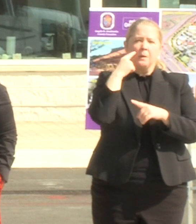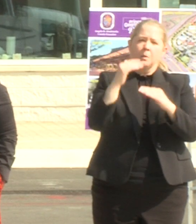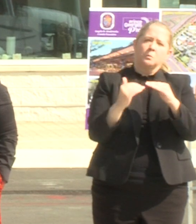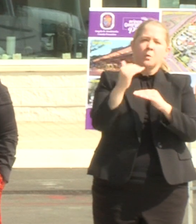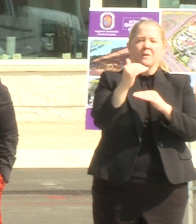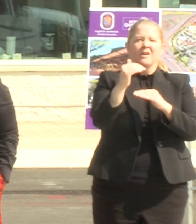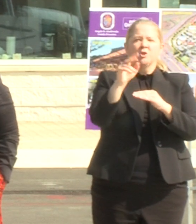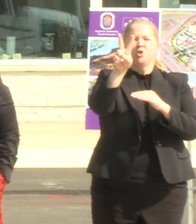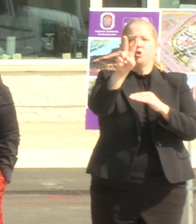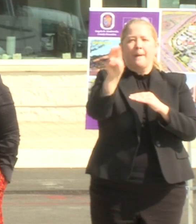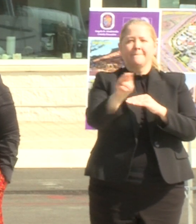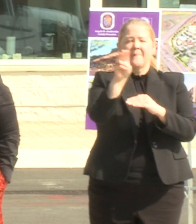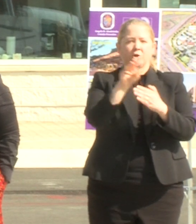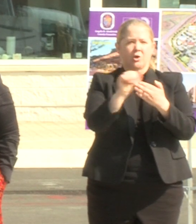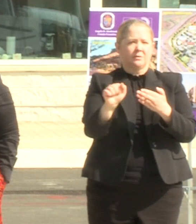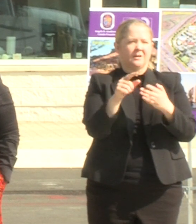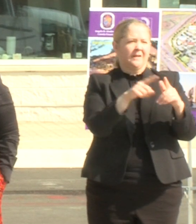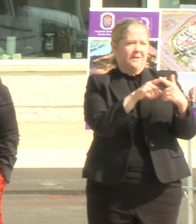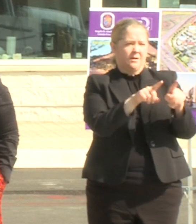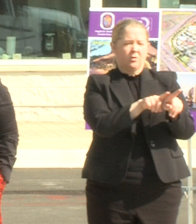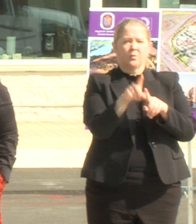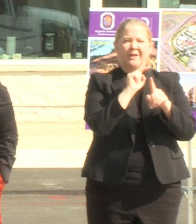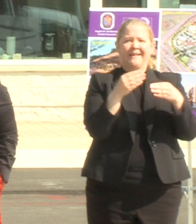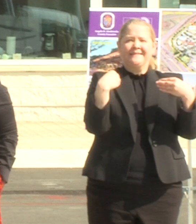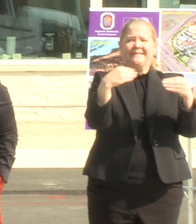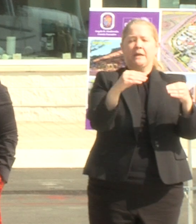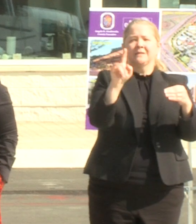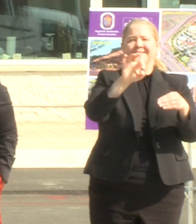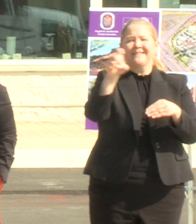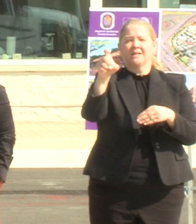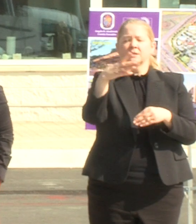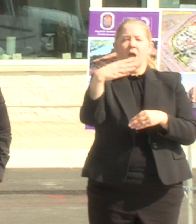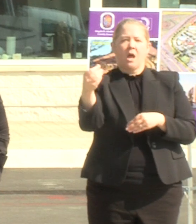in annual real property taxes and sales taxes for those two projects